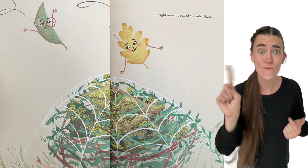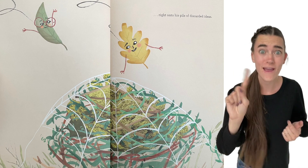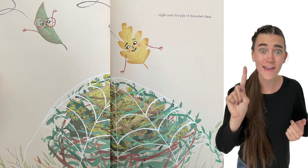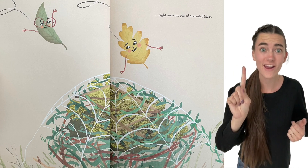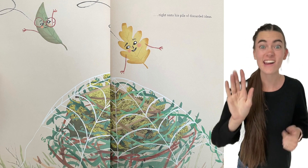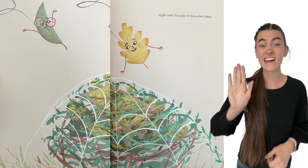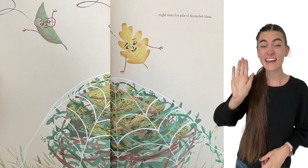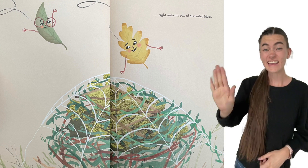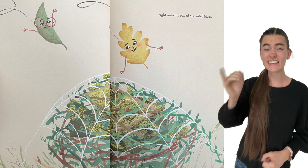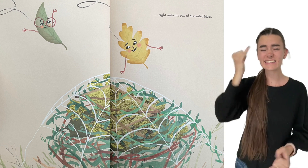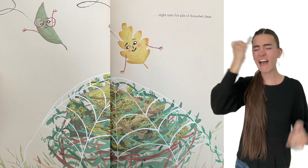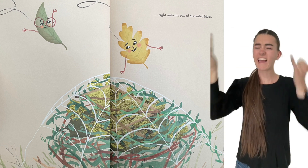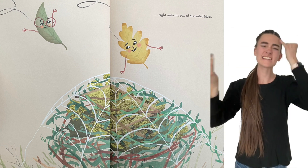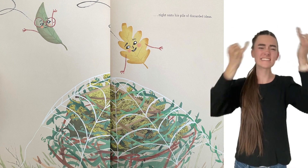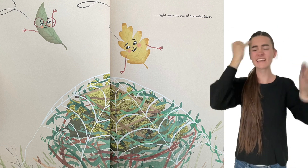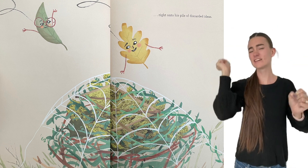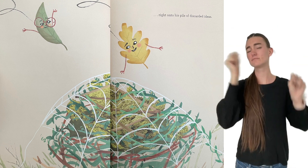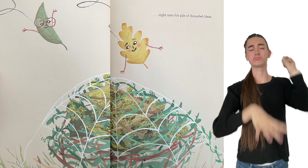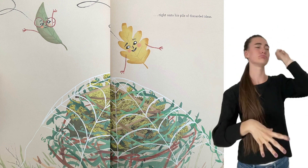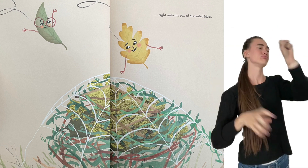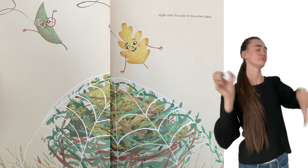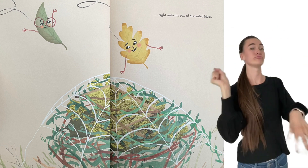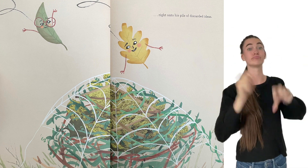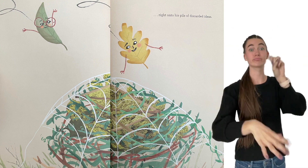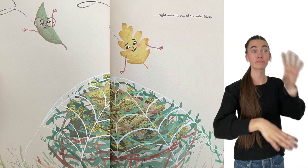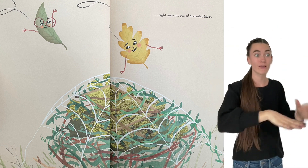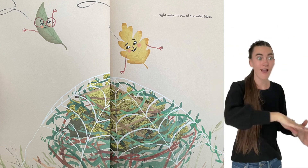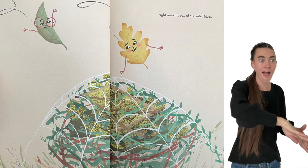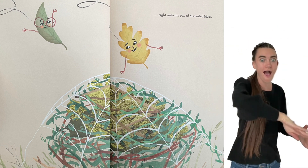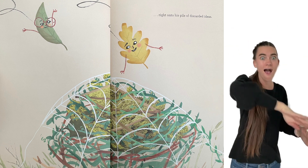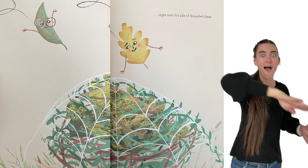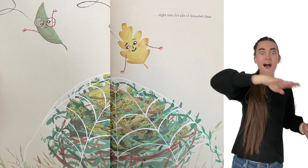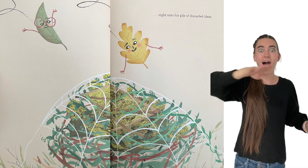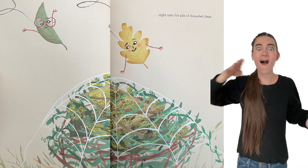Right onto his pile of discarded ideas.